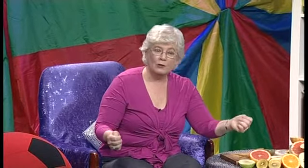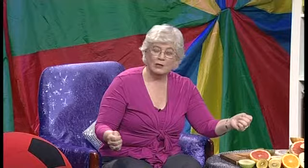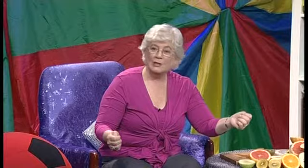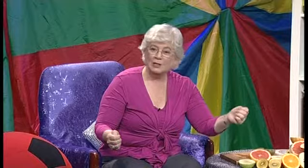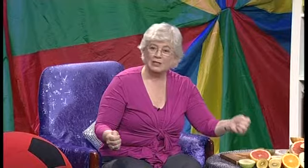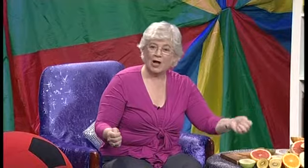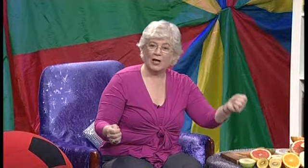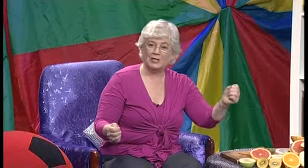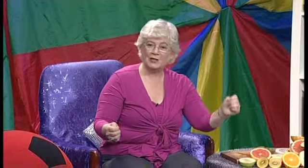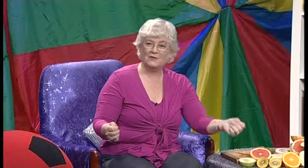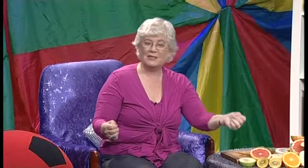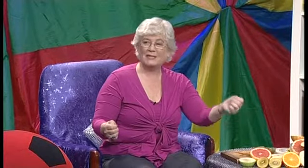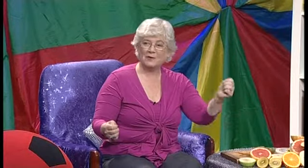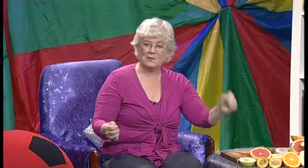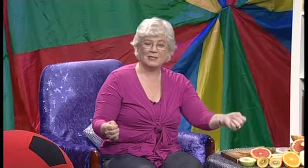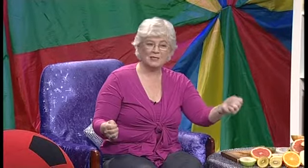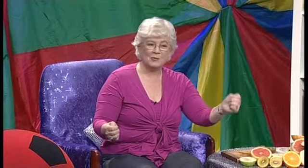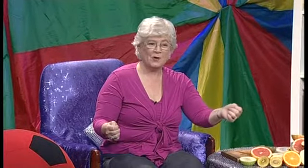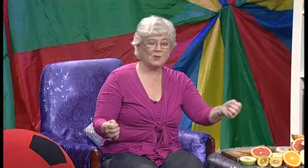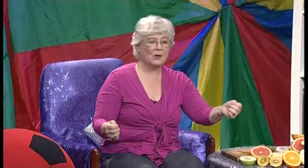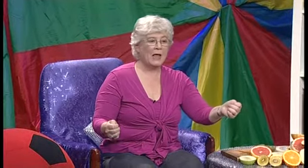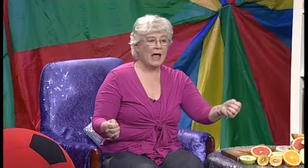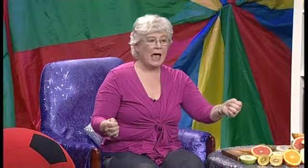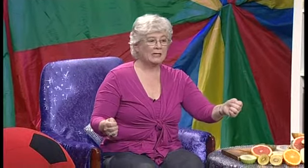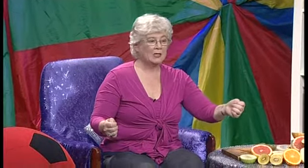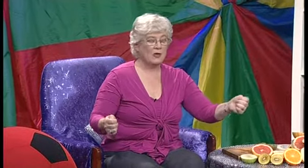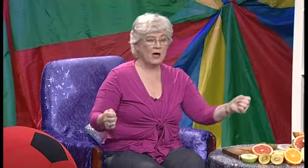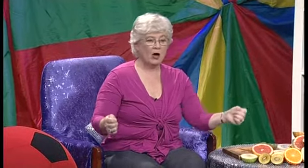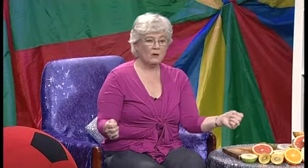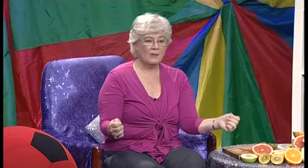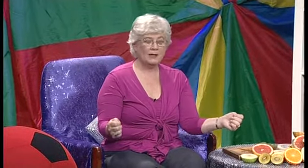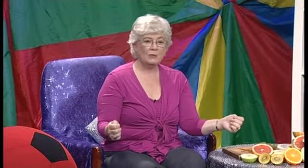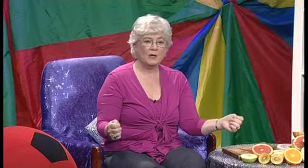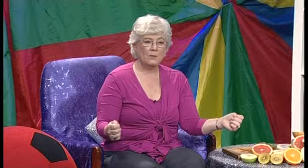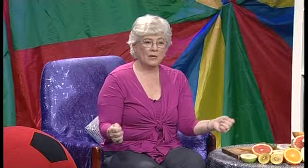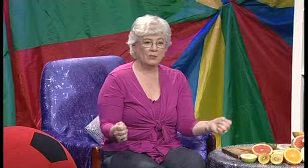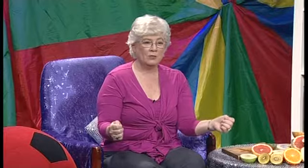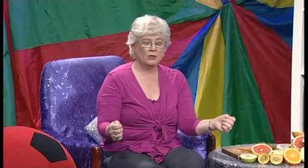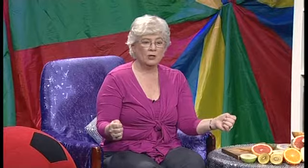decided to visit Mr. Wibble. And so they opened their little pig pen doors,